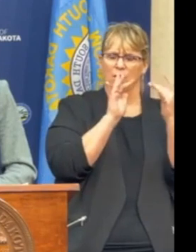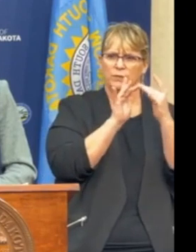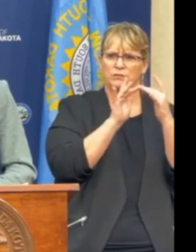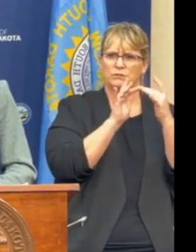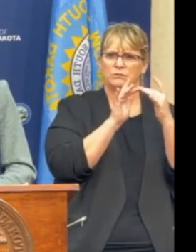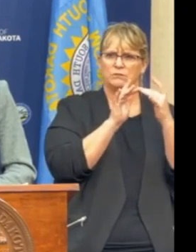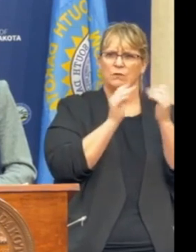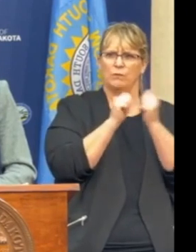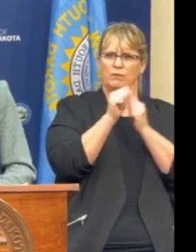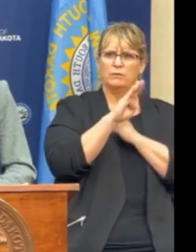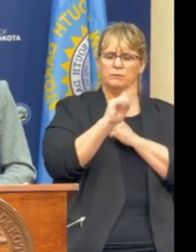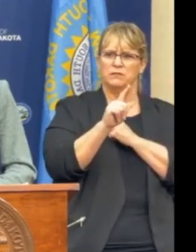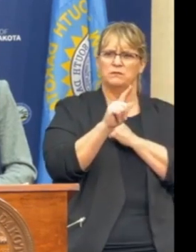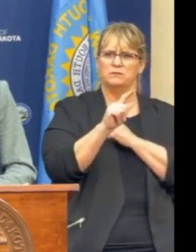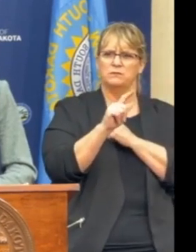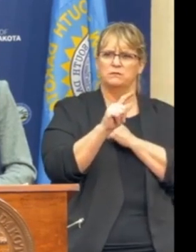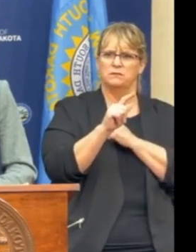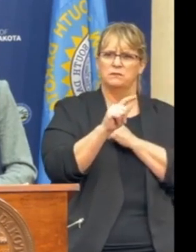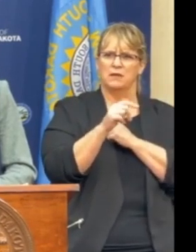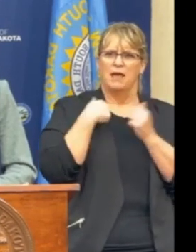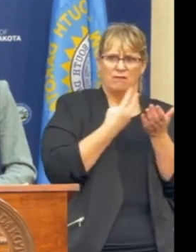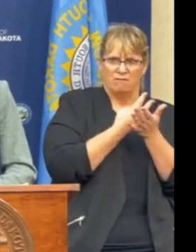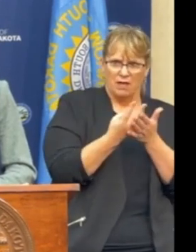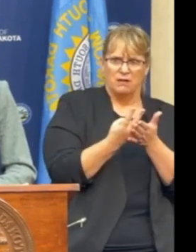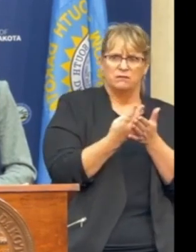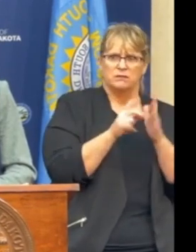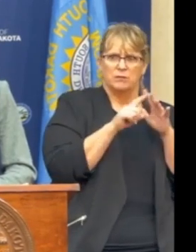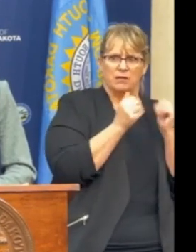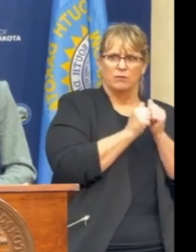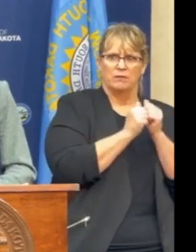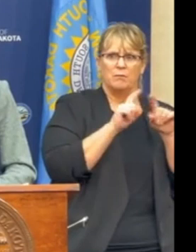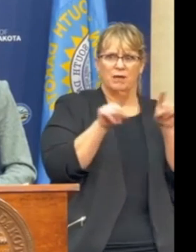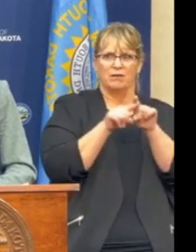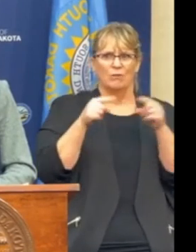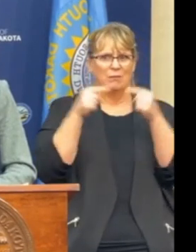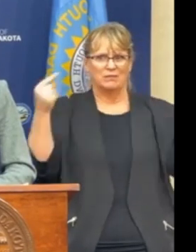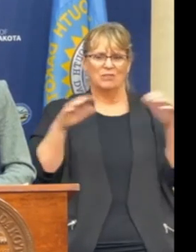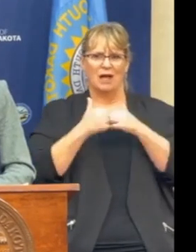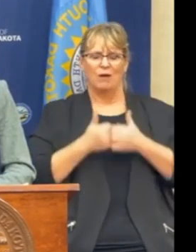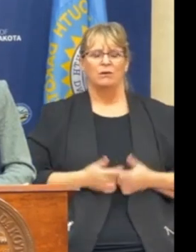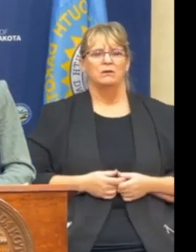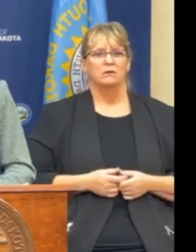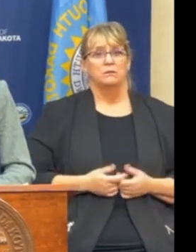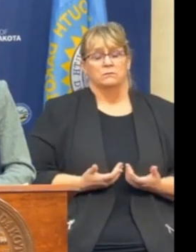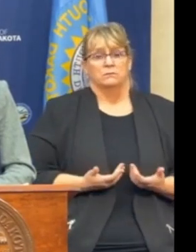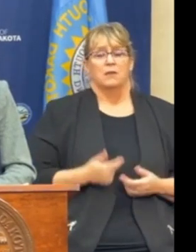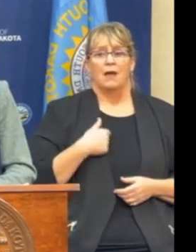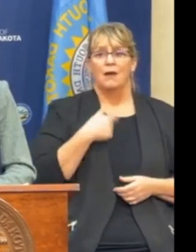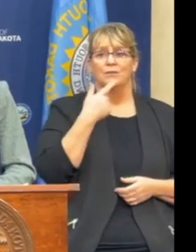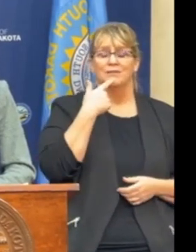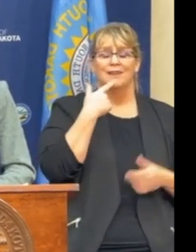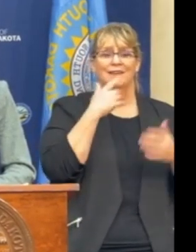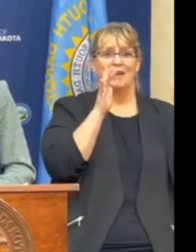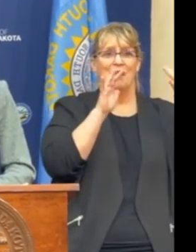these bills having I guess failed initially but also with such opposition? Well I would I would say that our outreach has